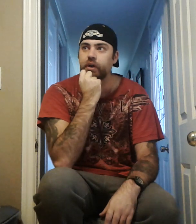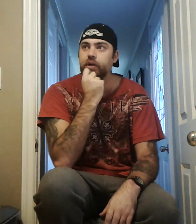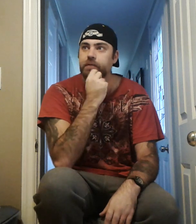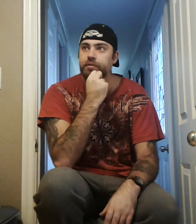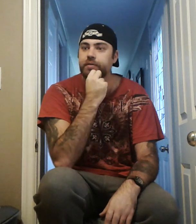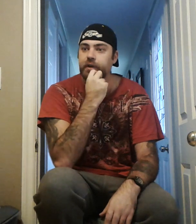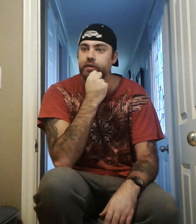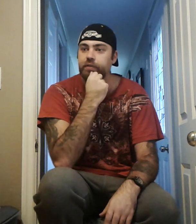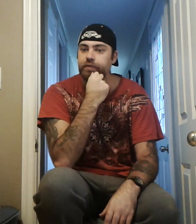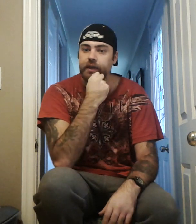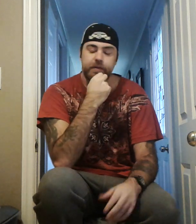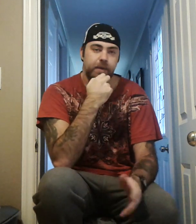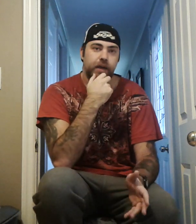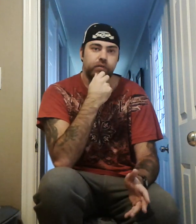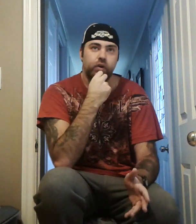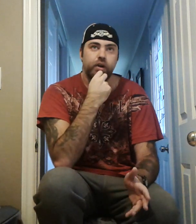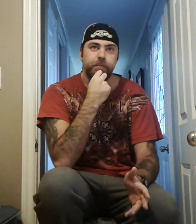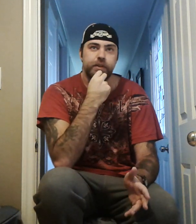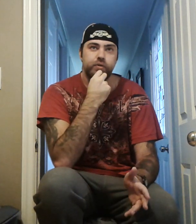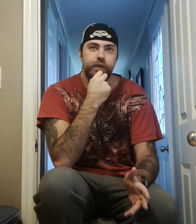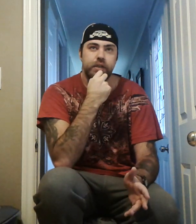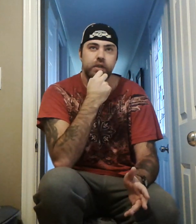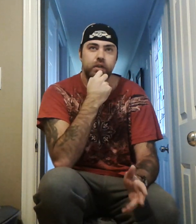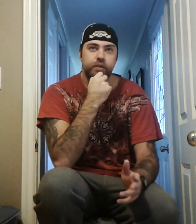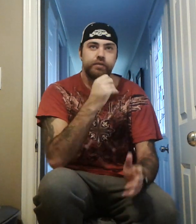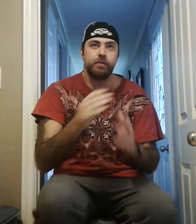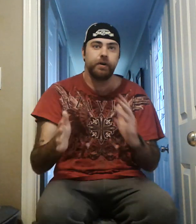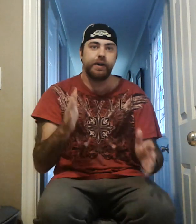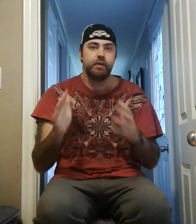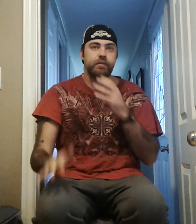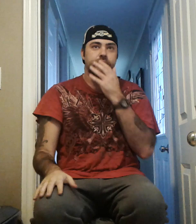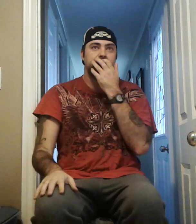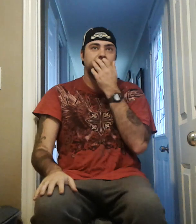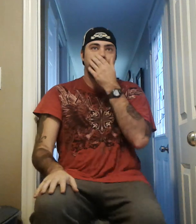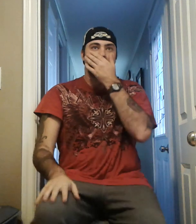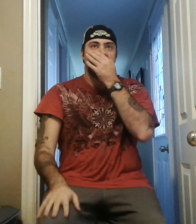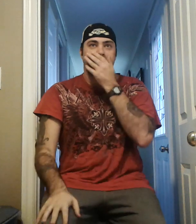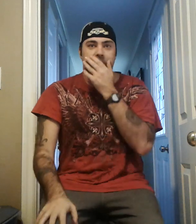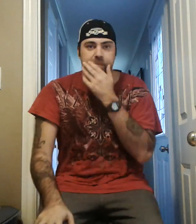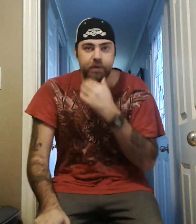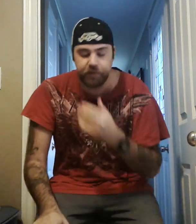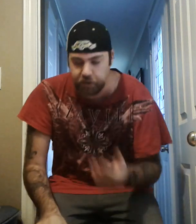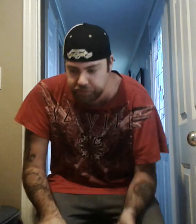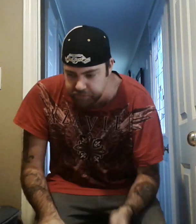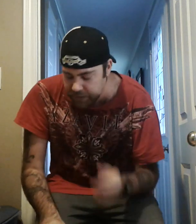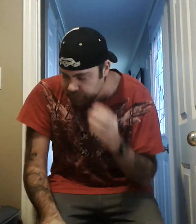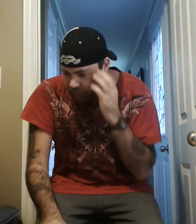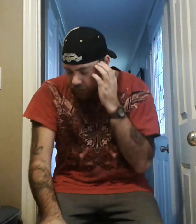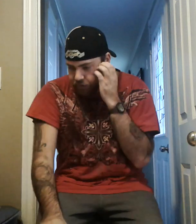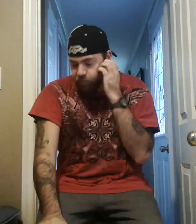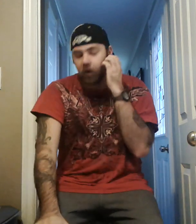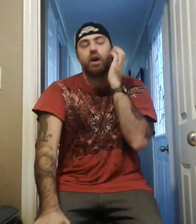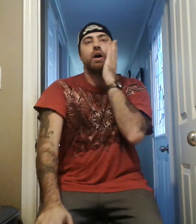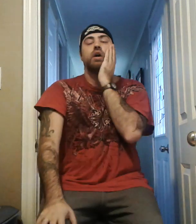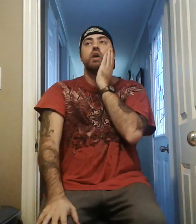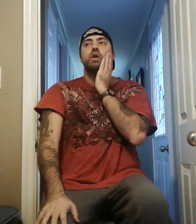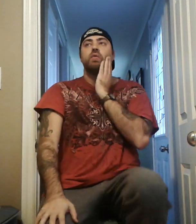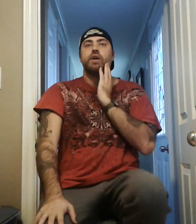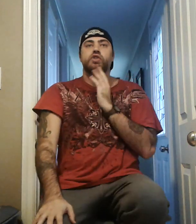talk about some of the battle royale between the two brands, SmackDown and Raw, which